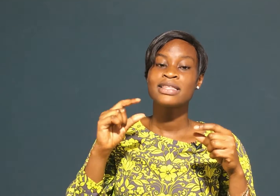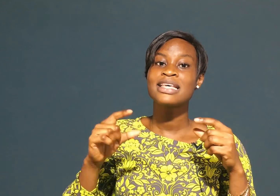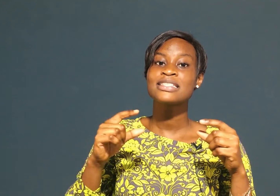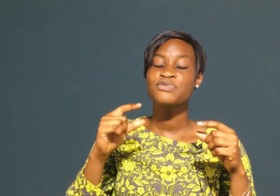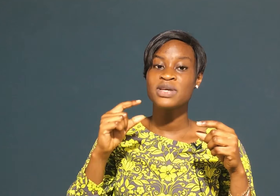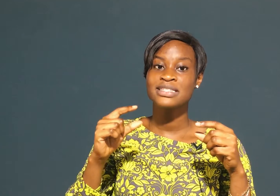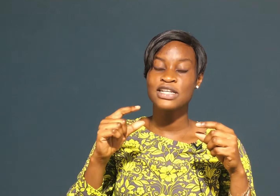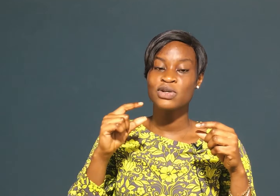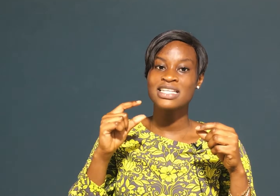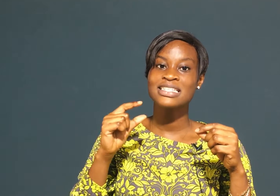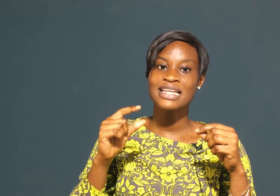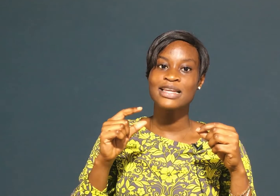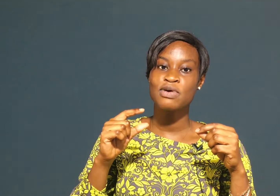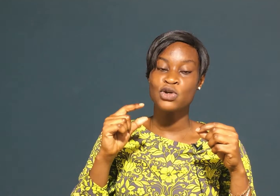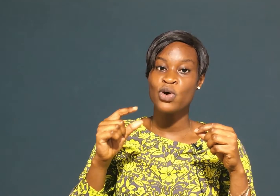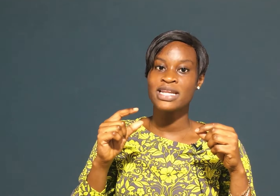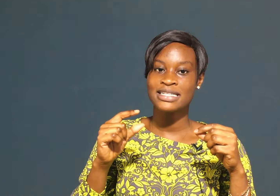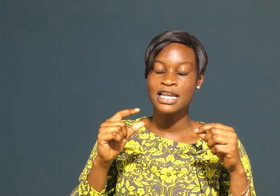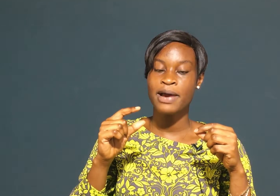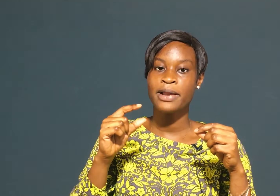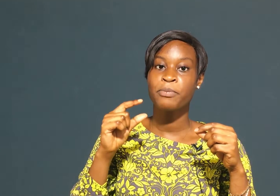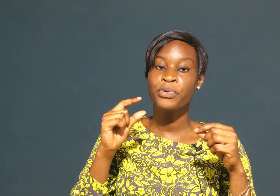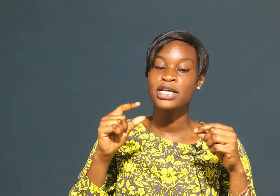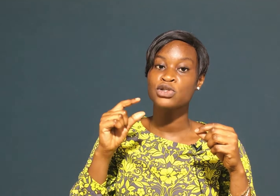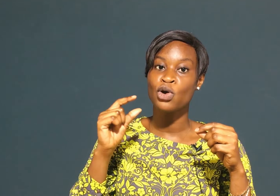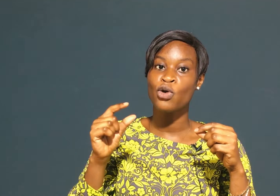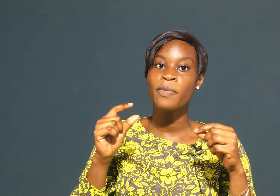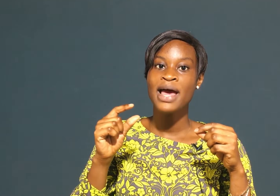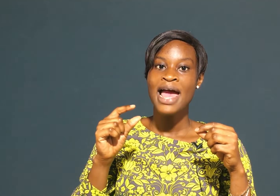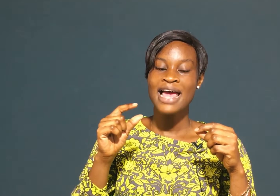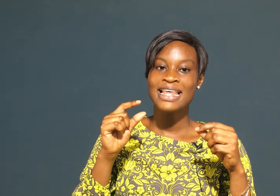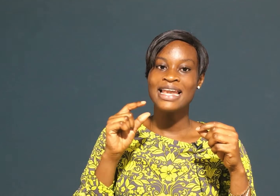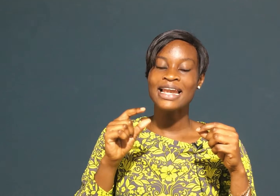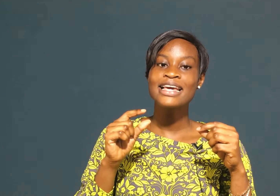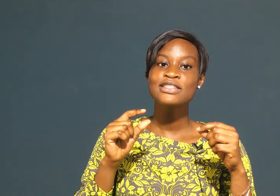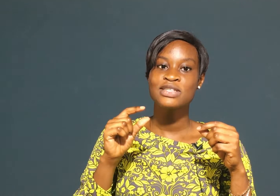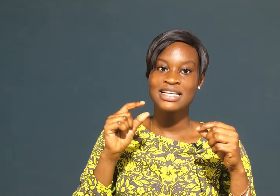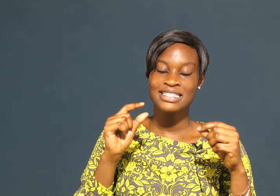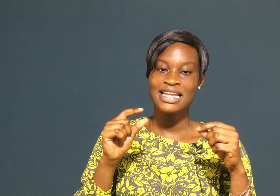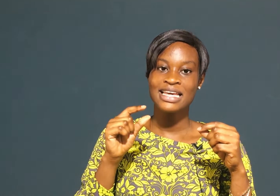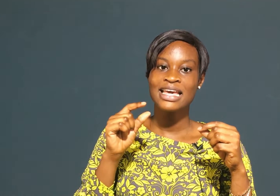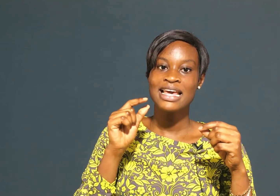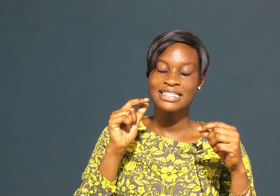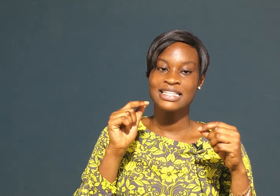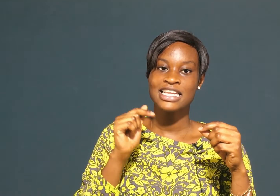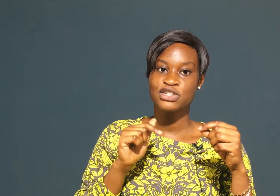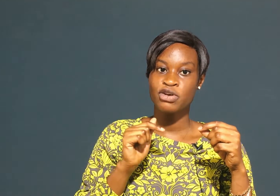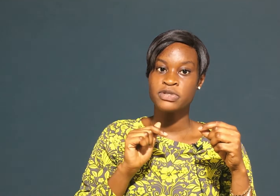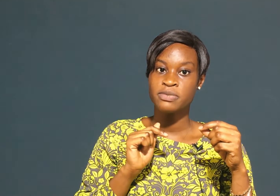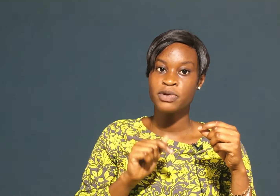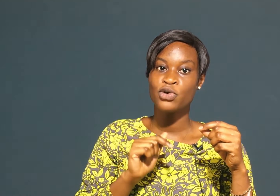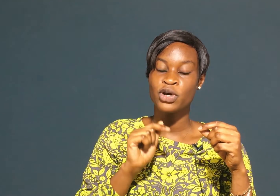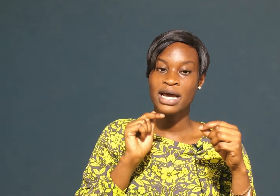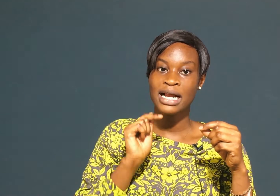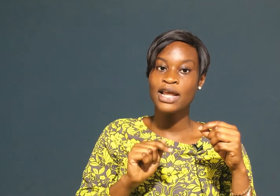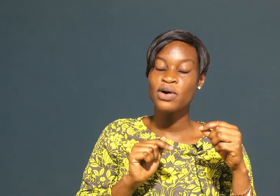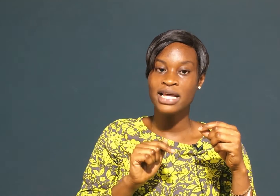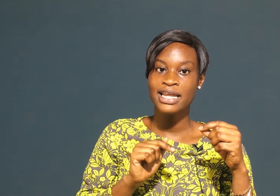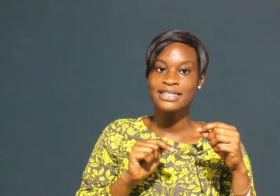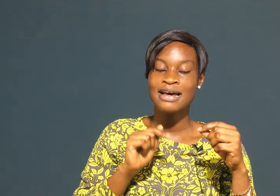this research or this study was conducted by prince globe and the link to the study is in the description below you can click on the link to